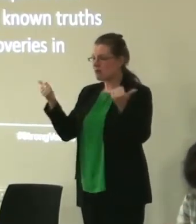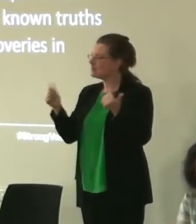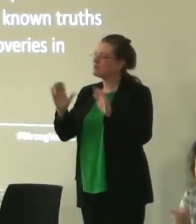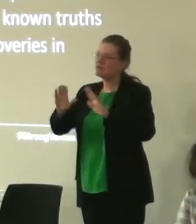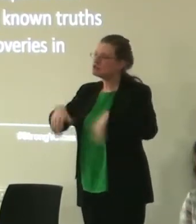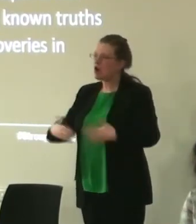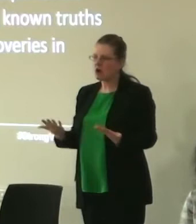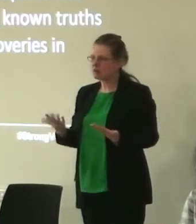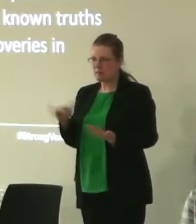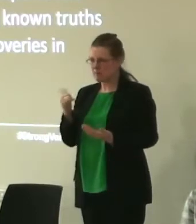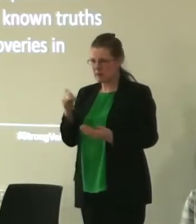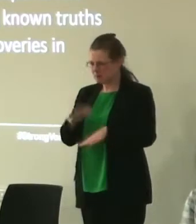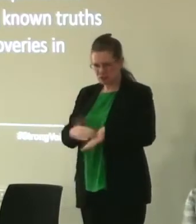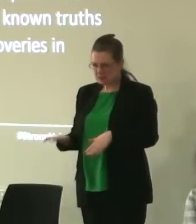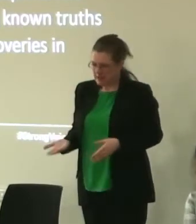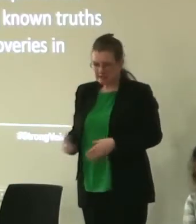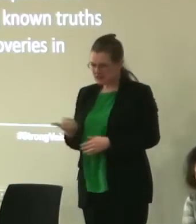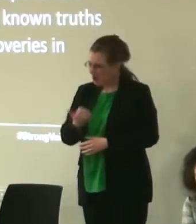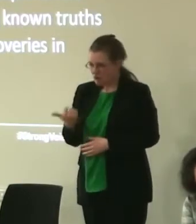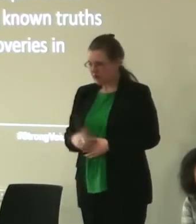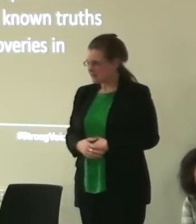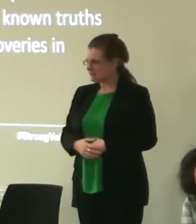isn't maybe that doesn't matter so much either